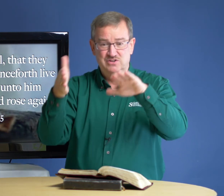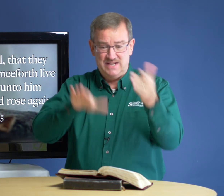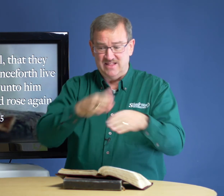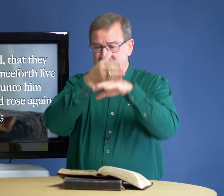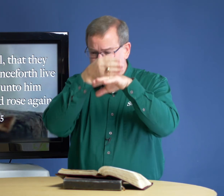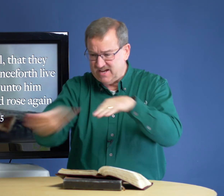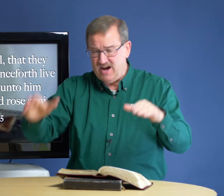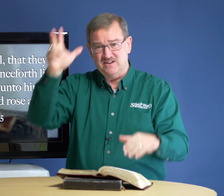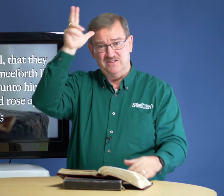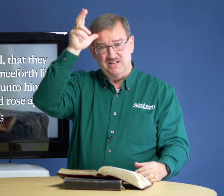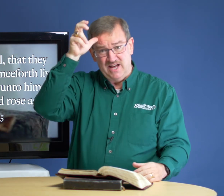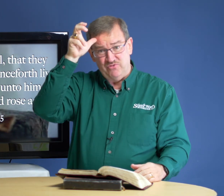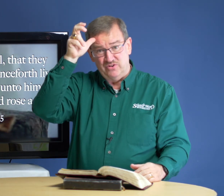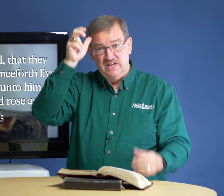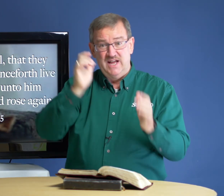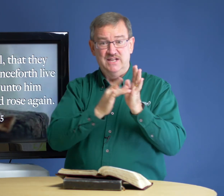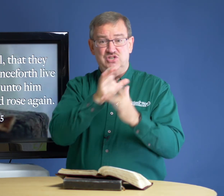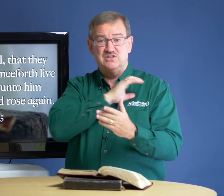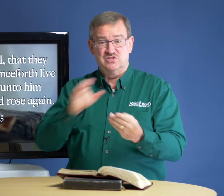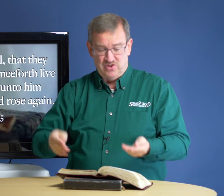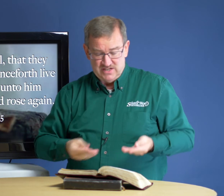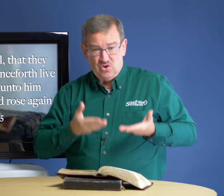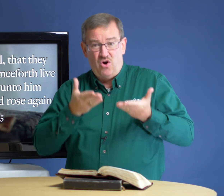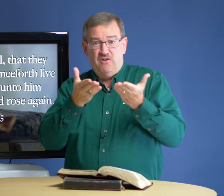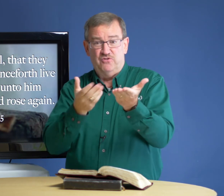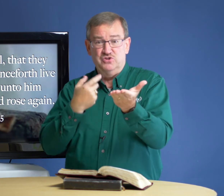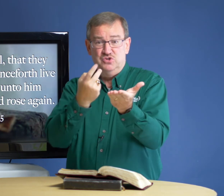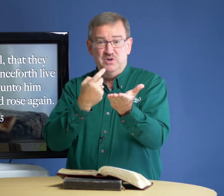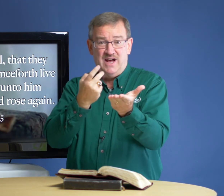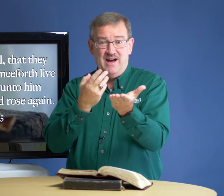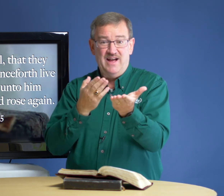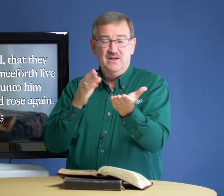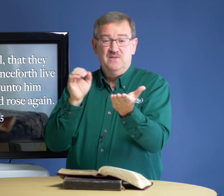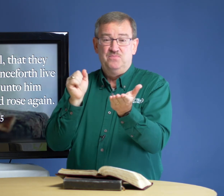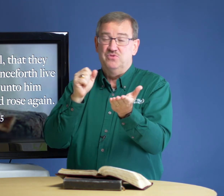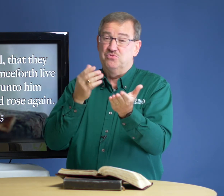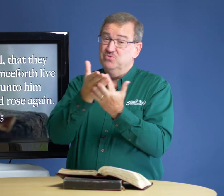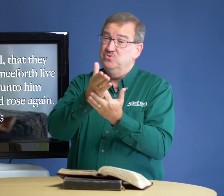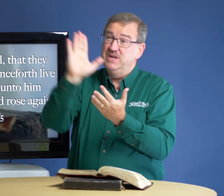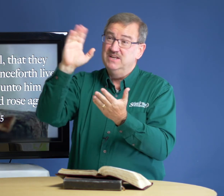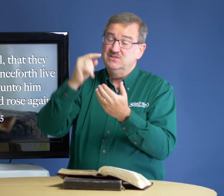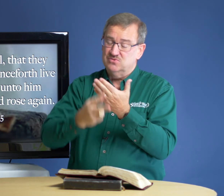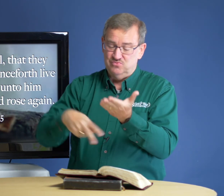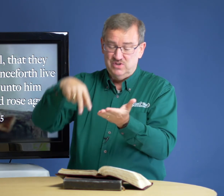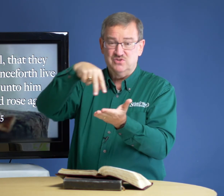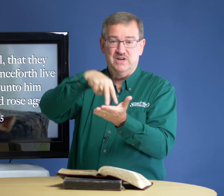death. He conquered the devil. And Jesus Christ offered you and I through his resurrection.